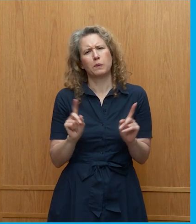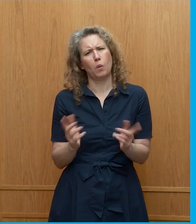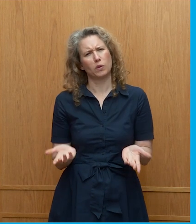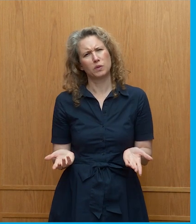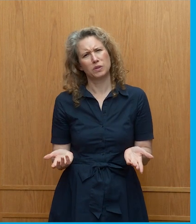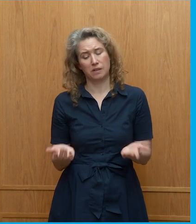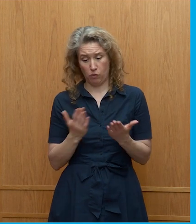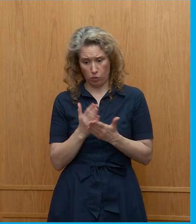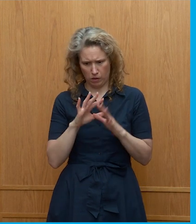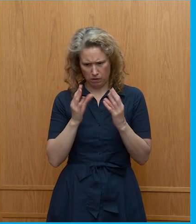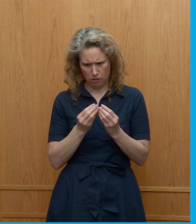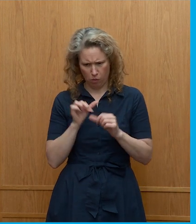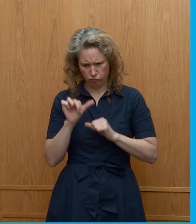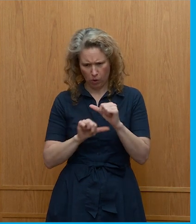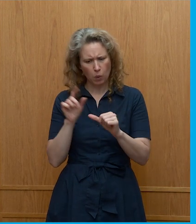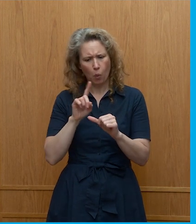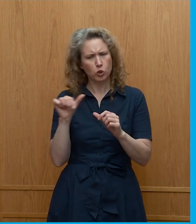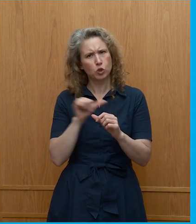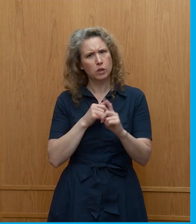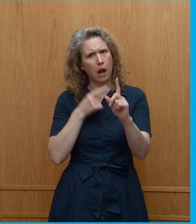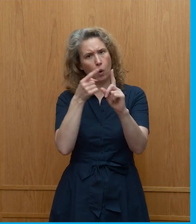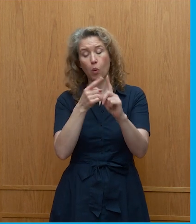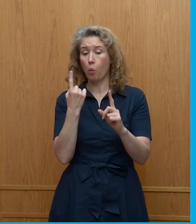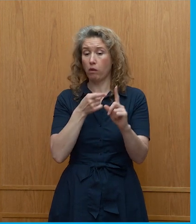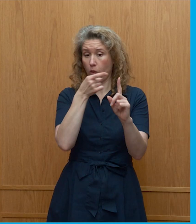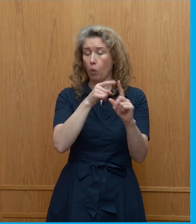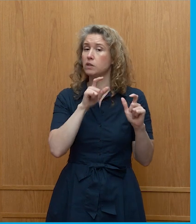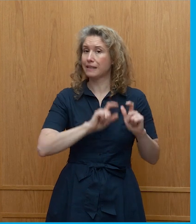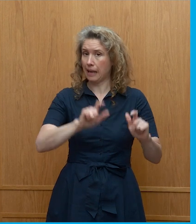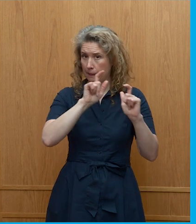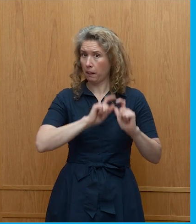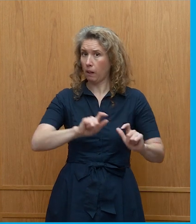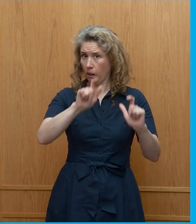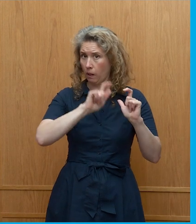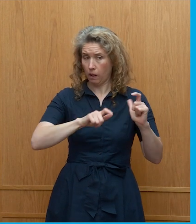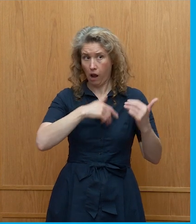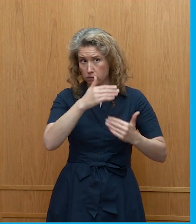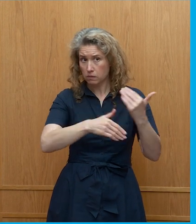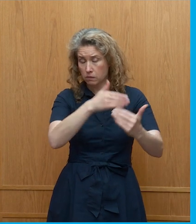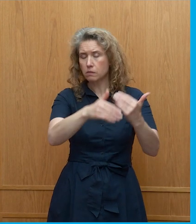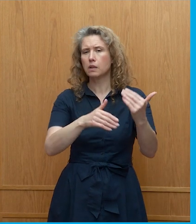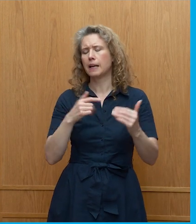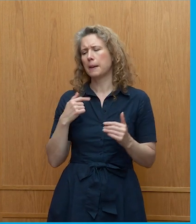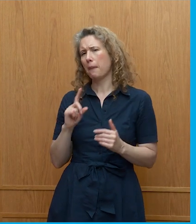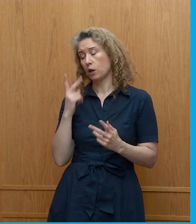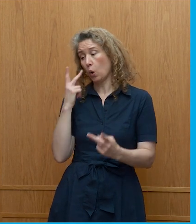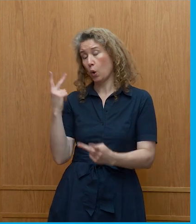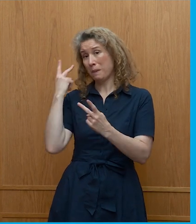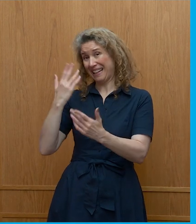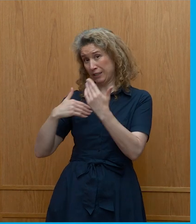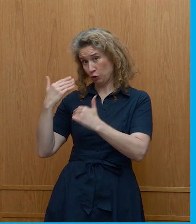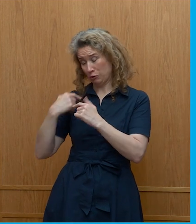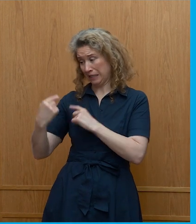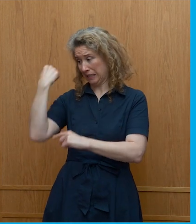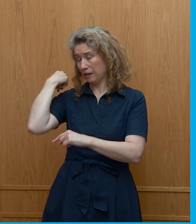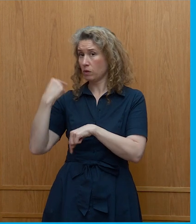entire process and one part of that goal is sustainability and historically there was a time